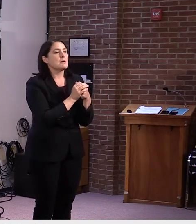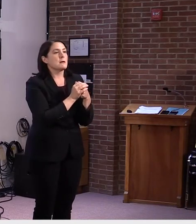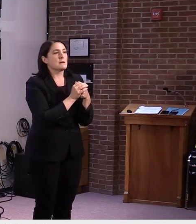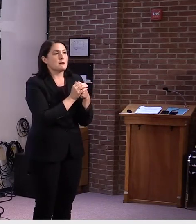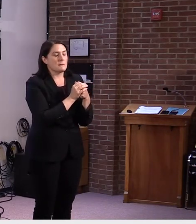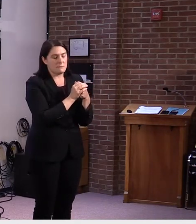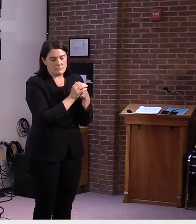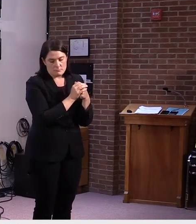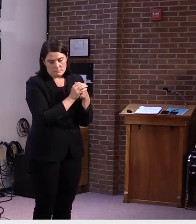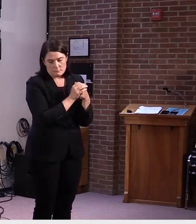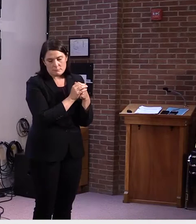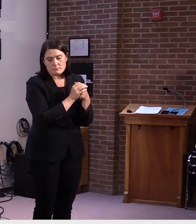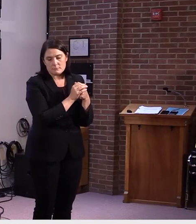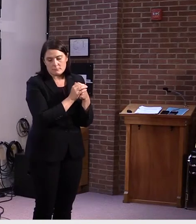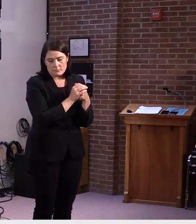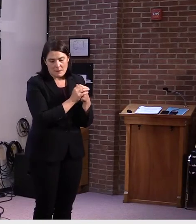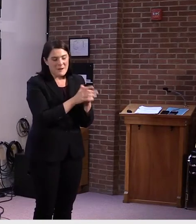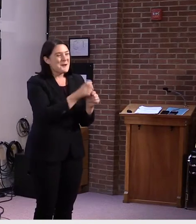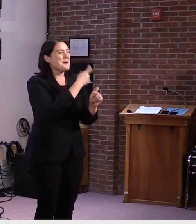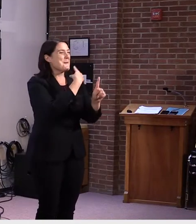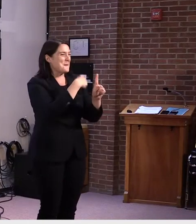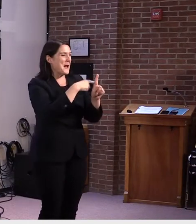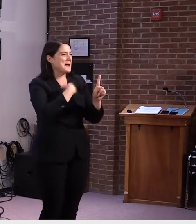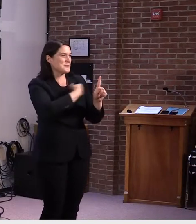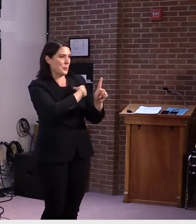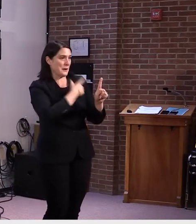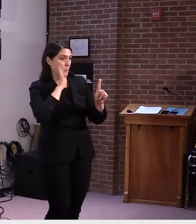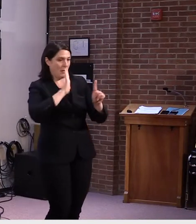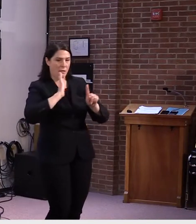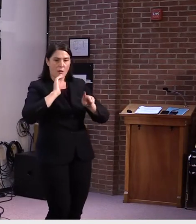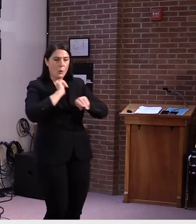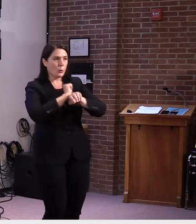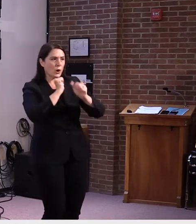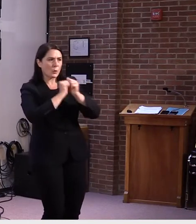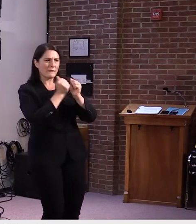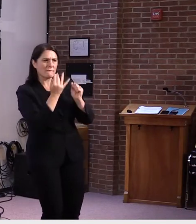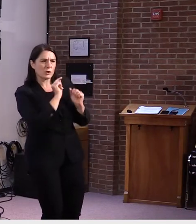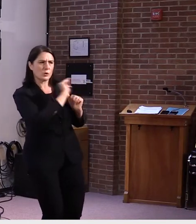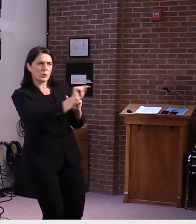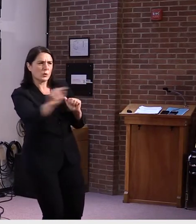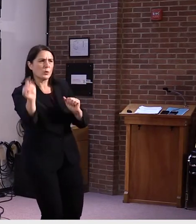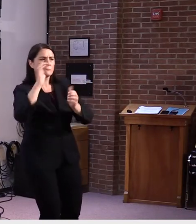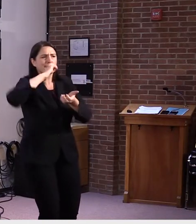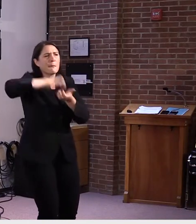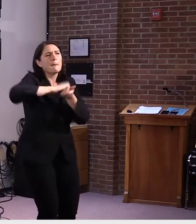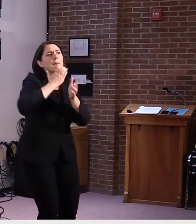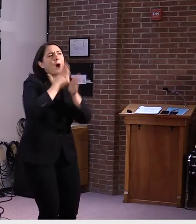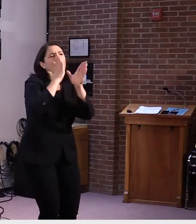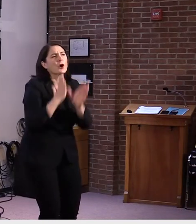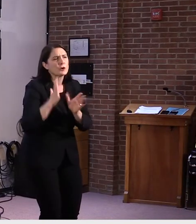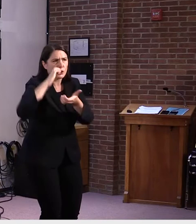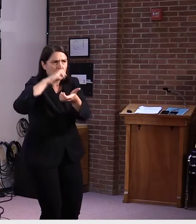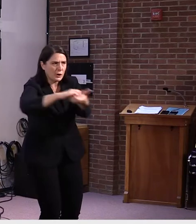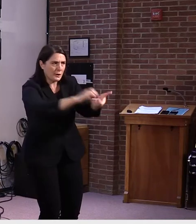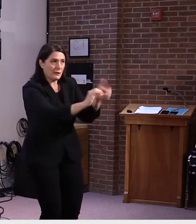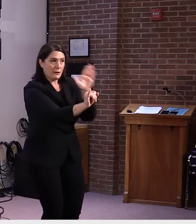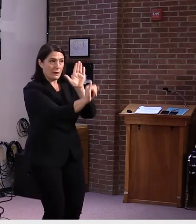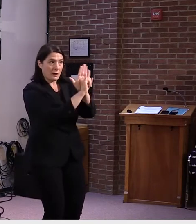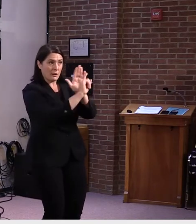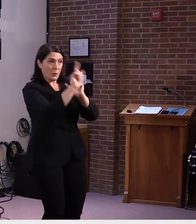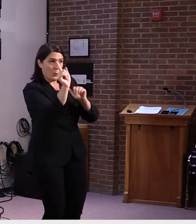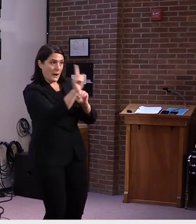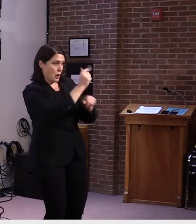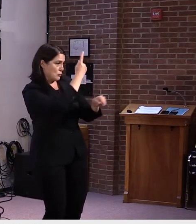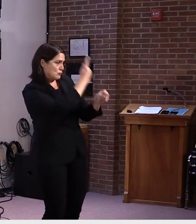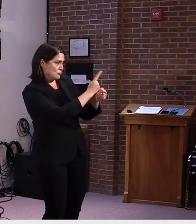it would be work if we work with our community partners to identify the sites, to identify bringing, um, bringing these up on